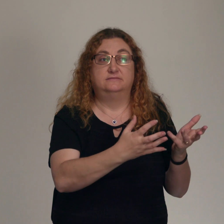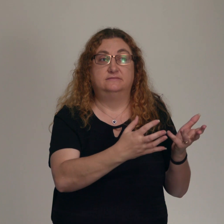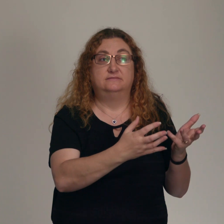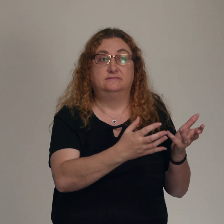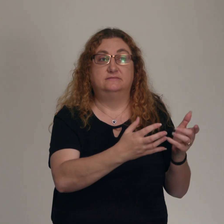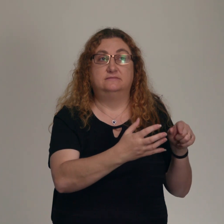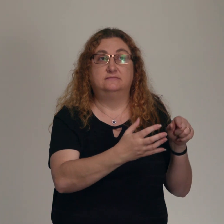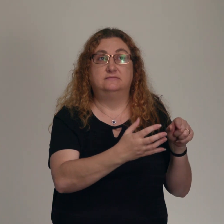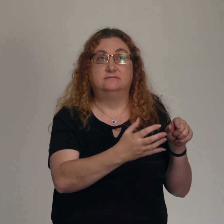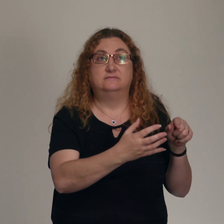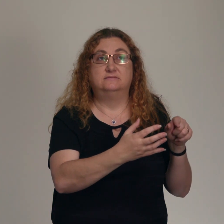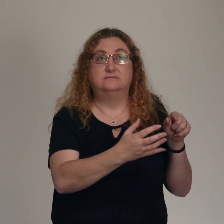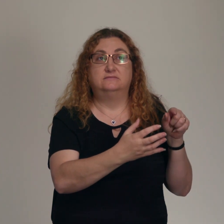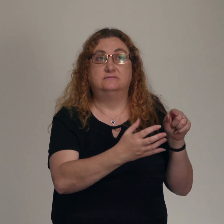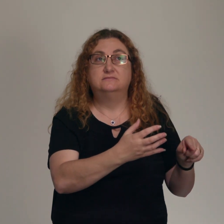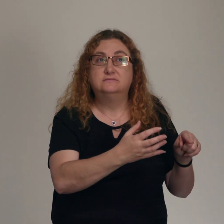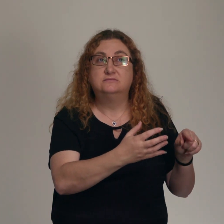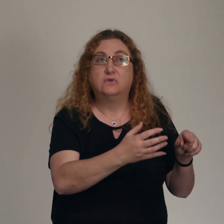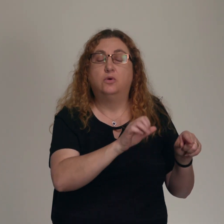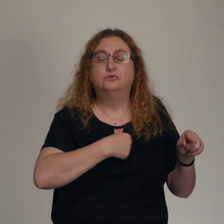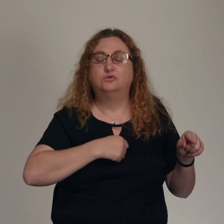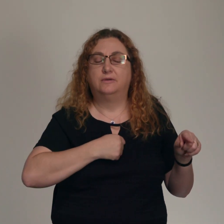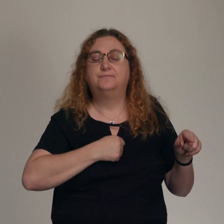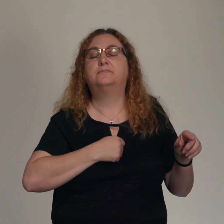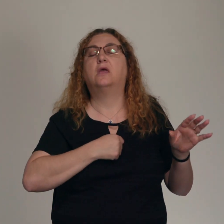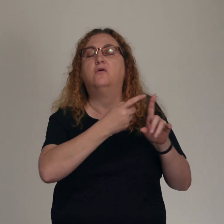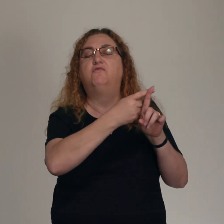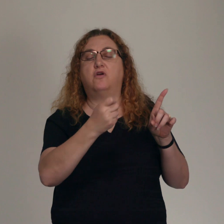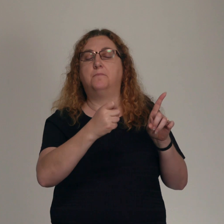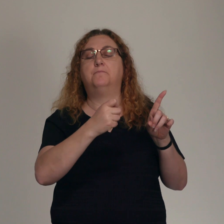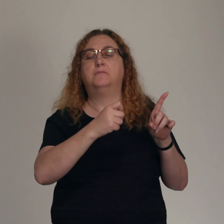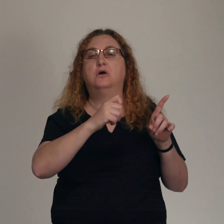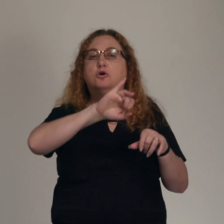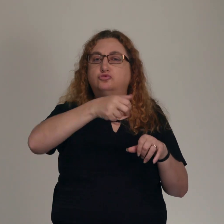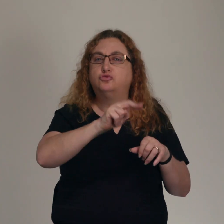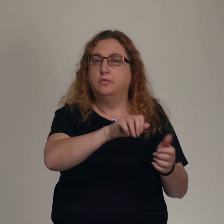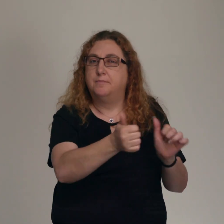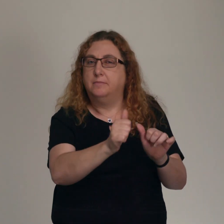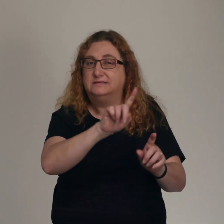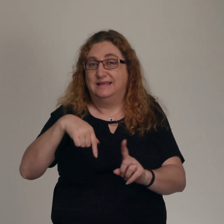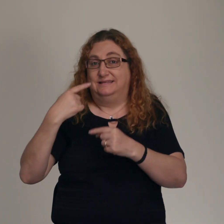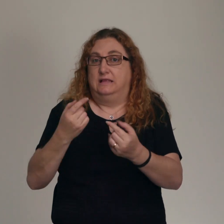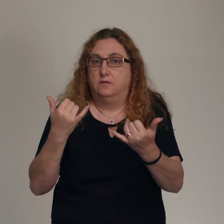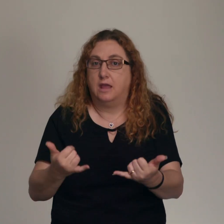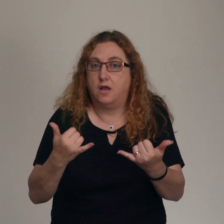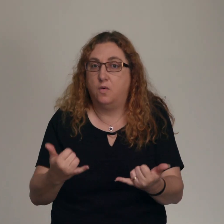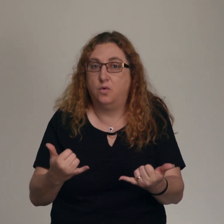a part of the old work. For from the days of John the Baptist until now, the kingdom of heaven has been subjected to violence and violent people have been